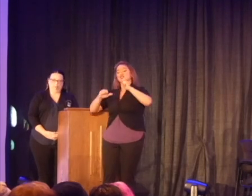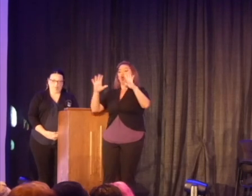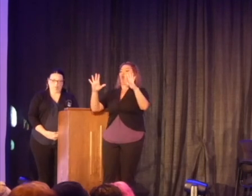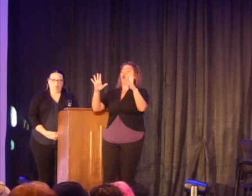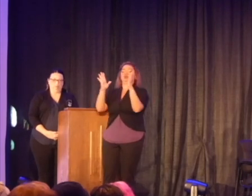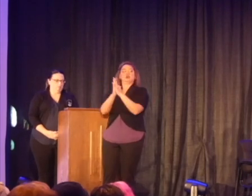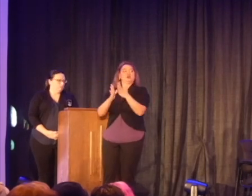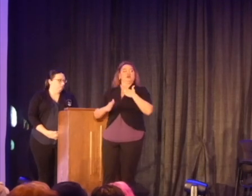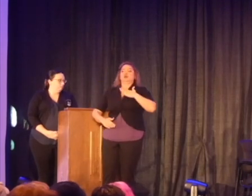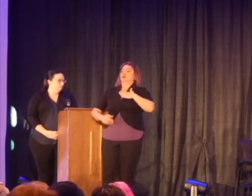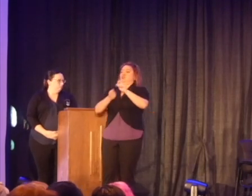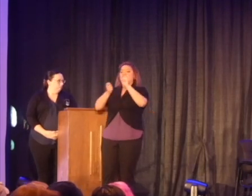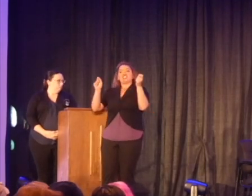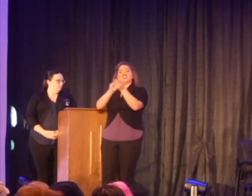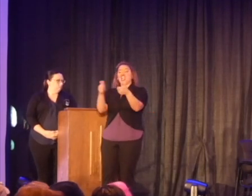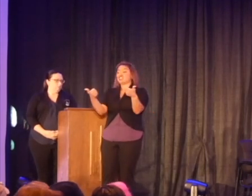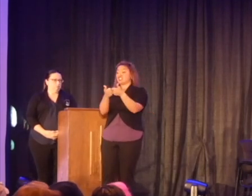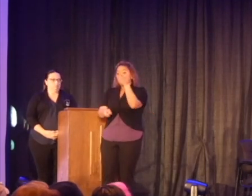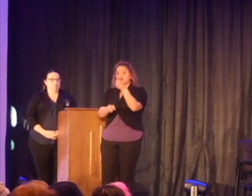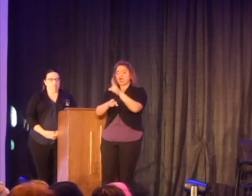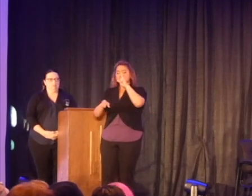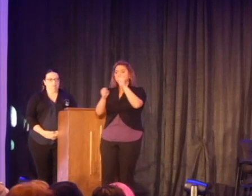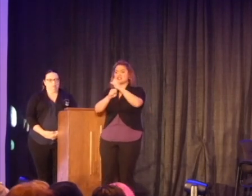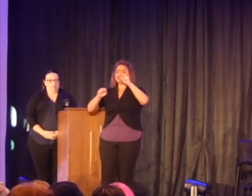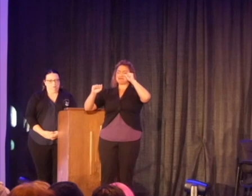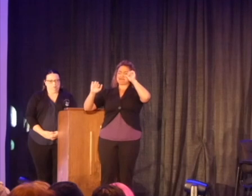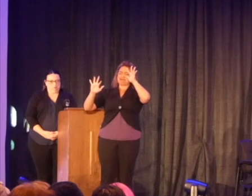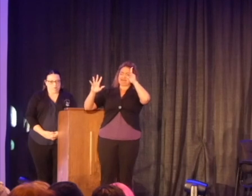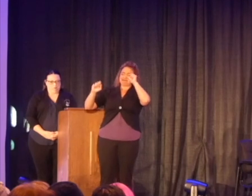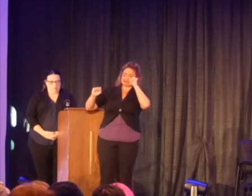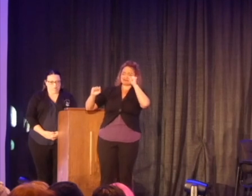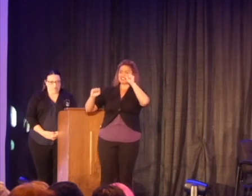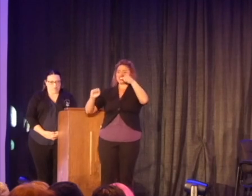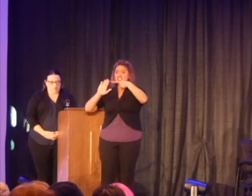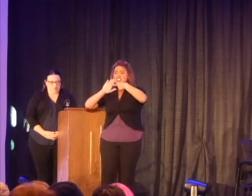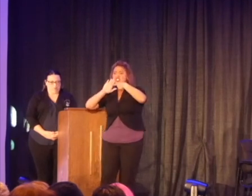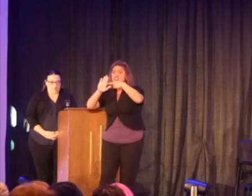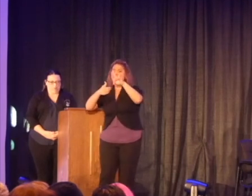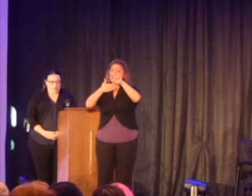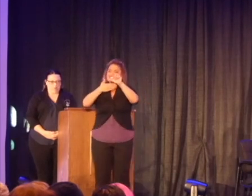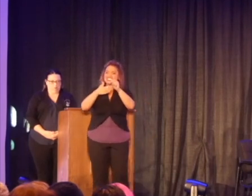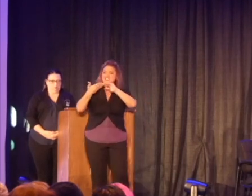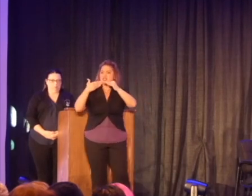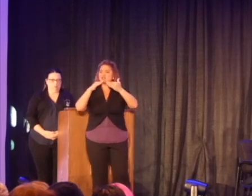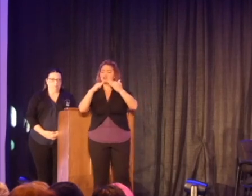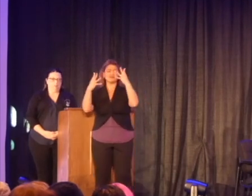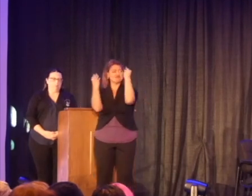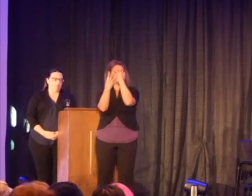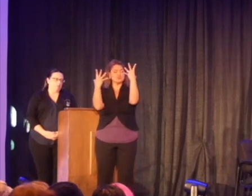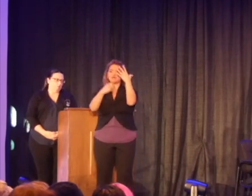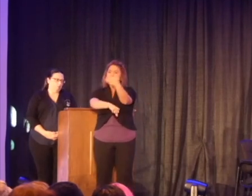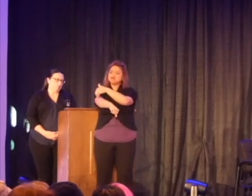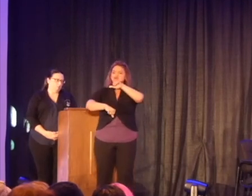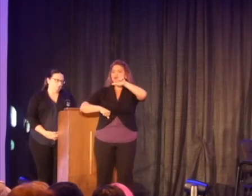It changed the game, right? It literally did. She showed the disability community as beautiful and